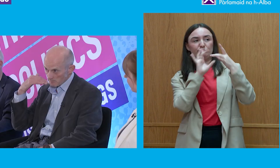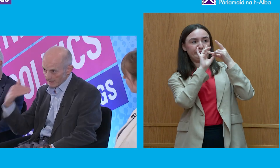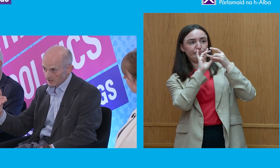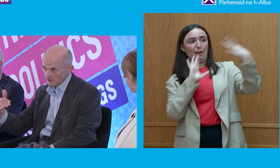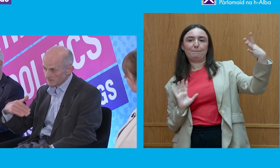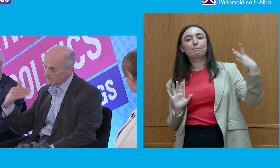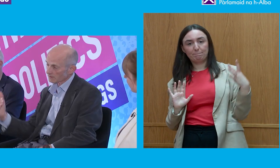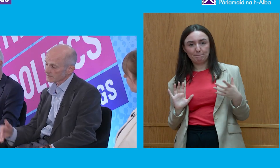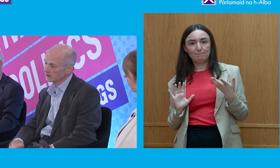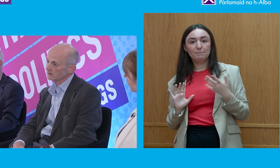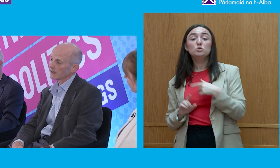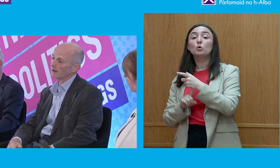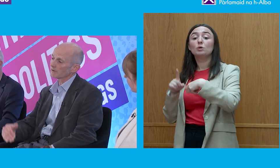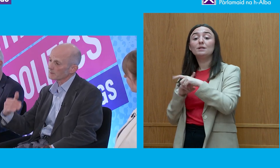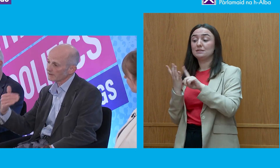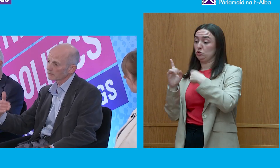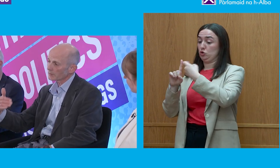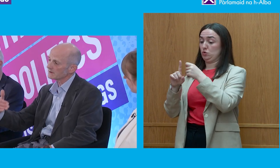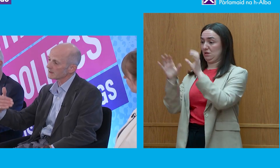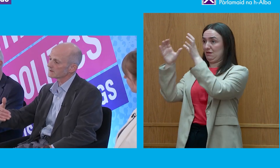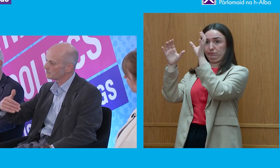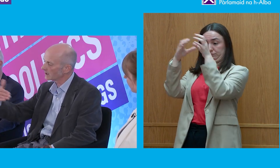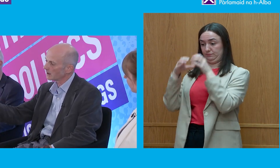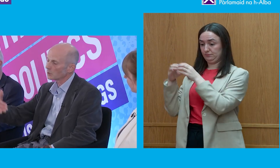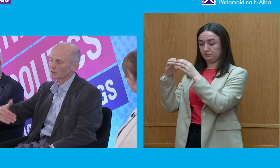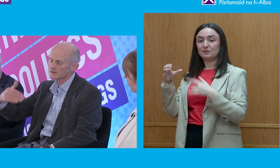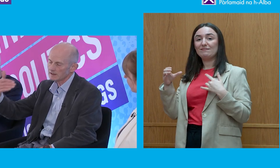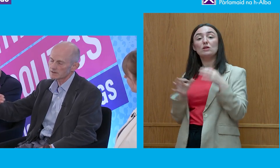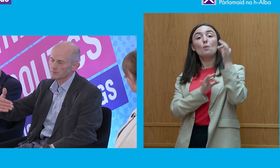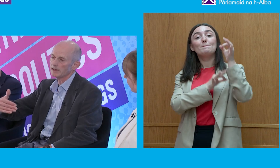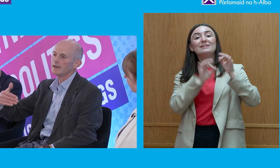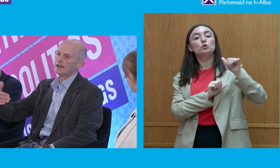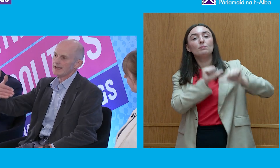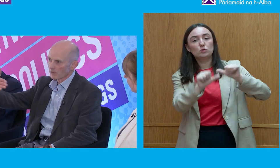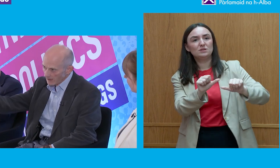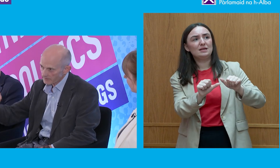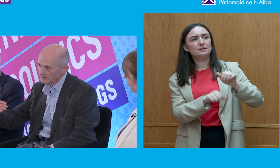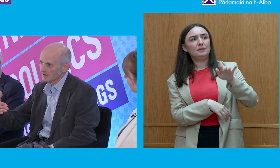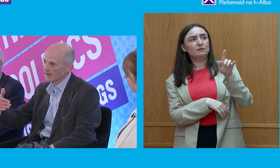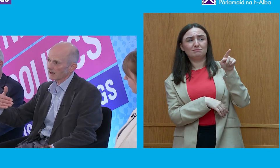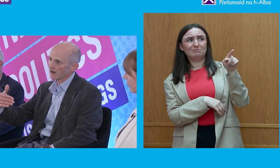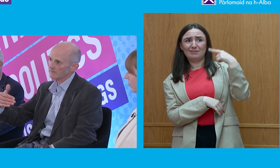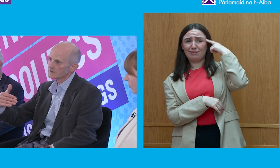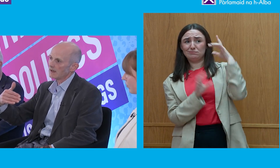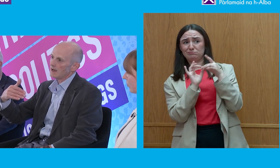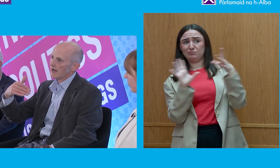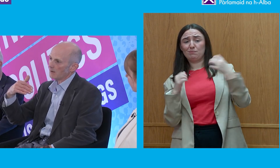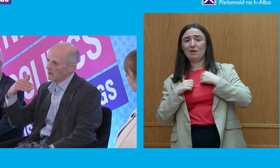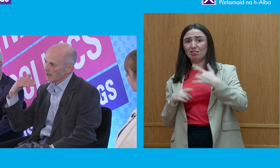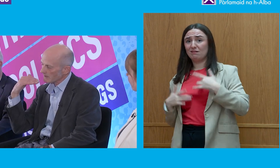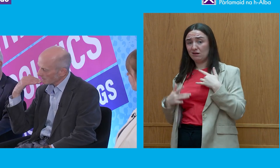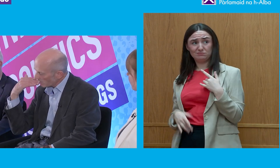many communities across the UK where the political process has become or has seemed to be irrelevant to their lives.